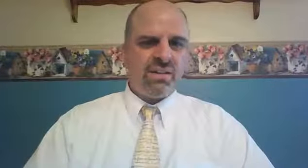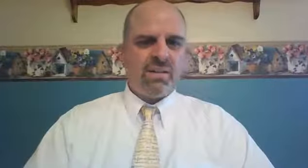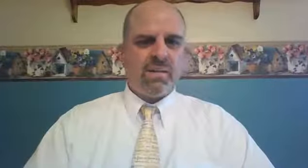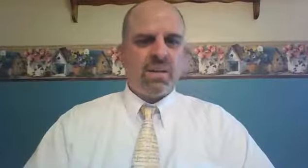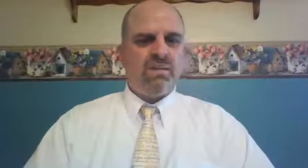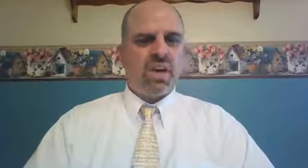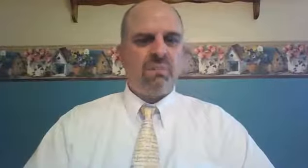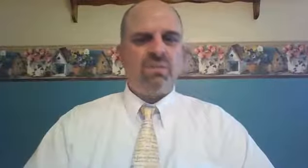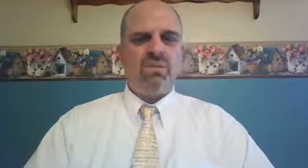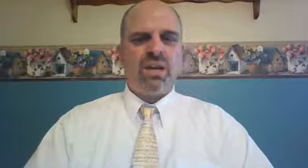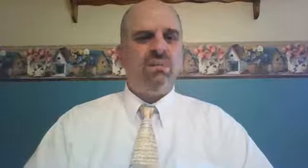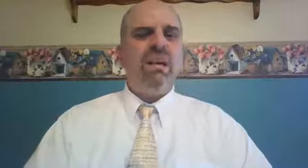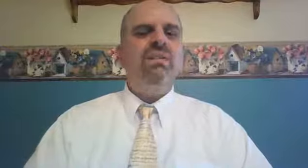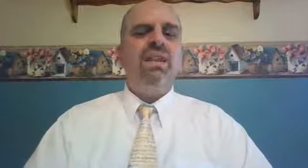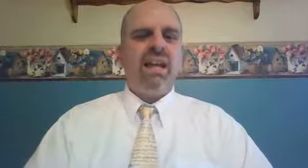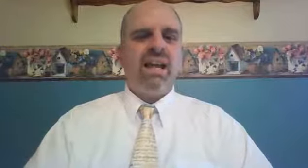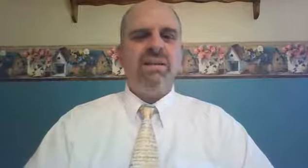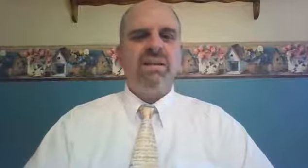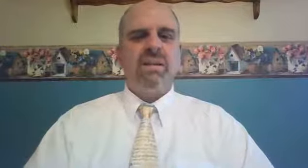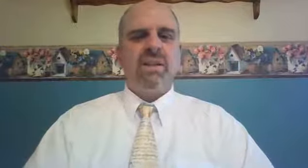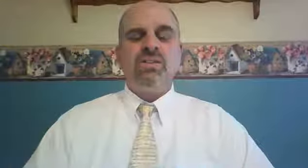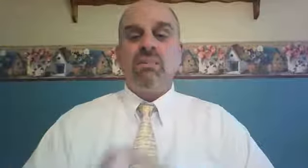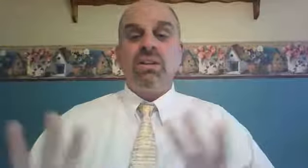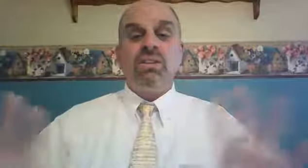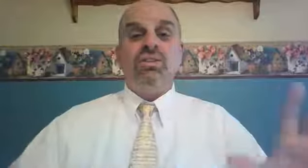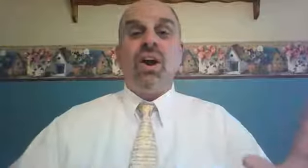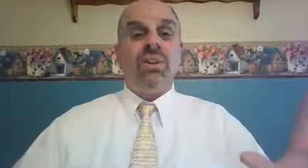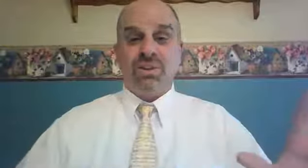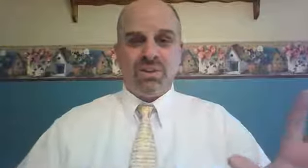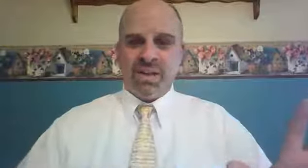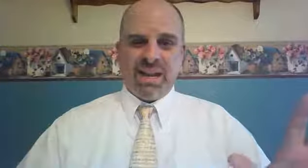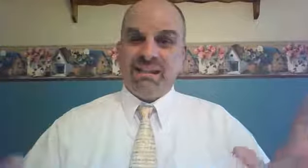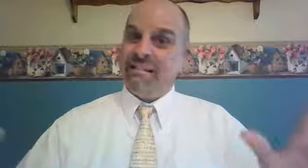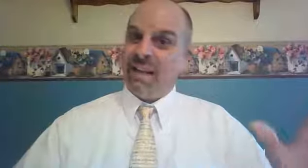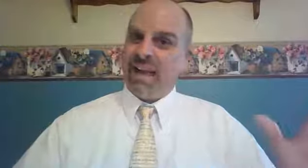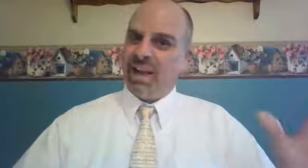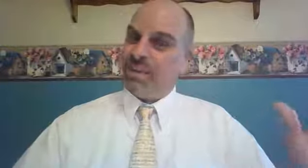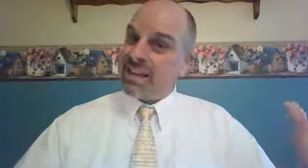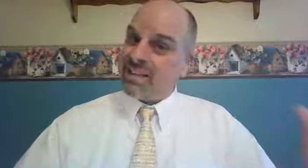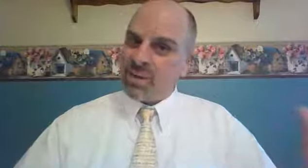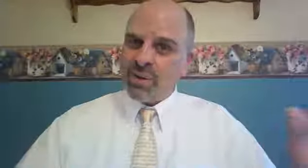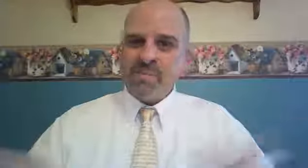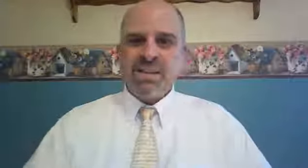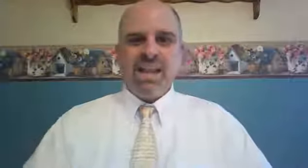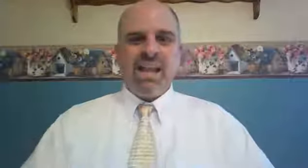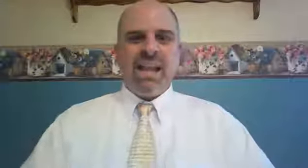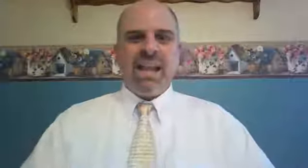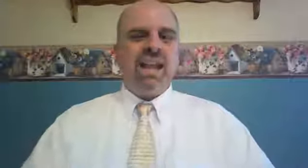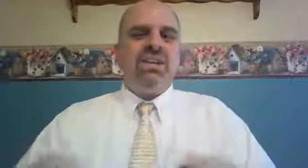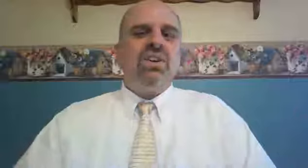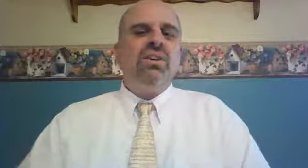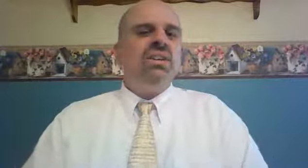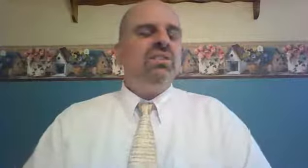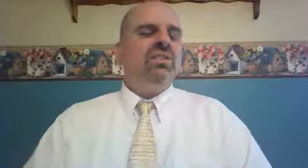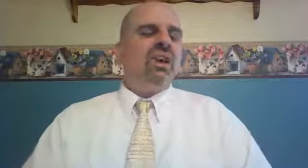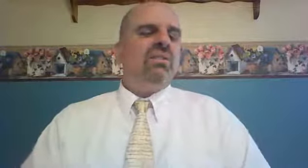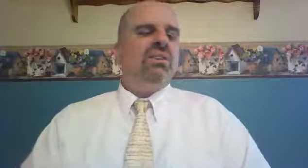of chapter three, in the middle of the night, something startled the man. I would think so. And he turned and discovered